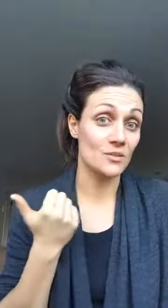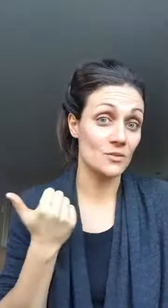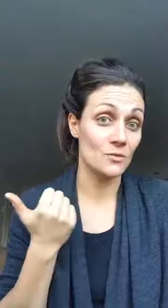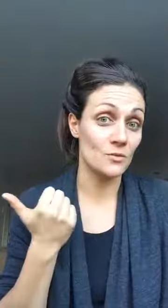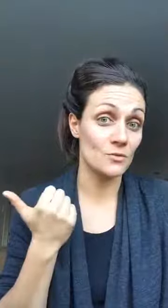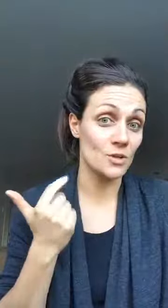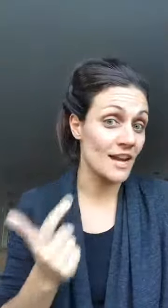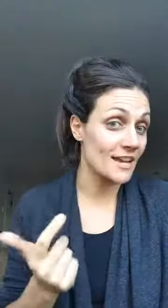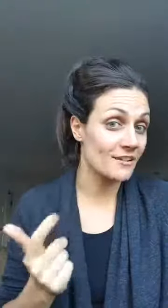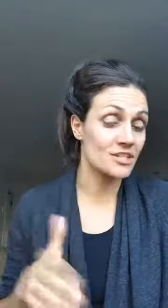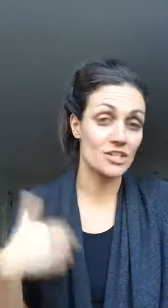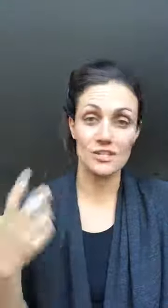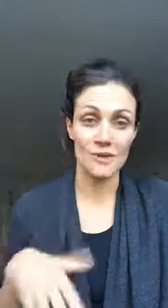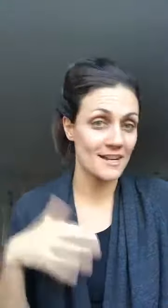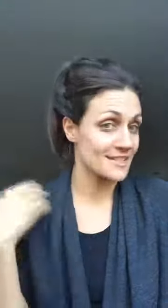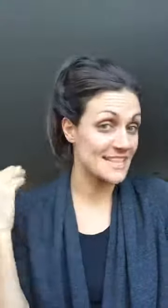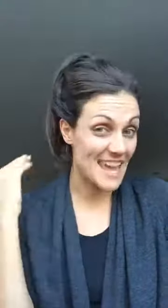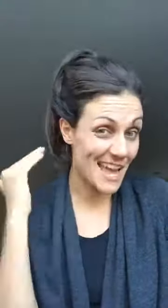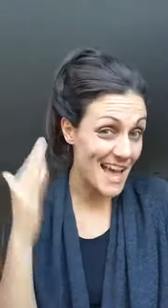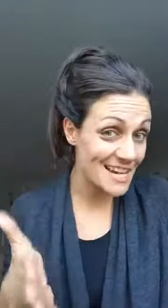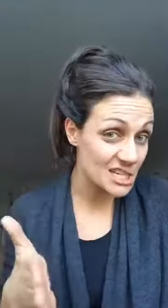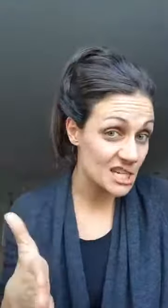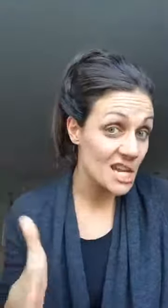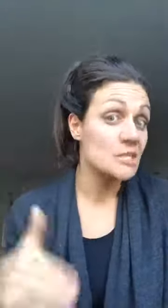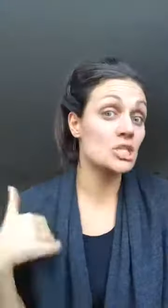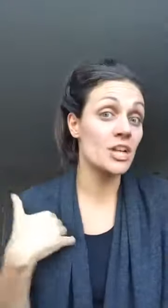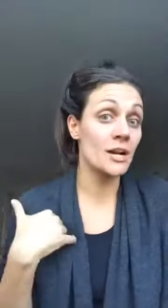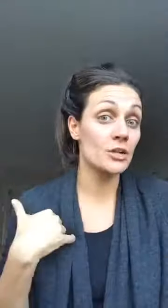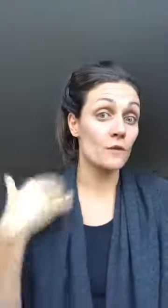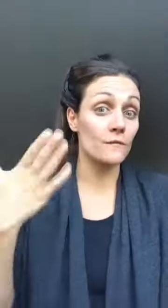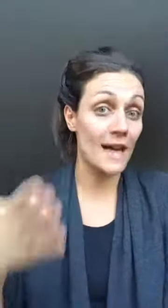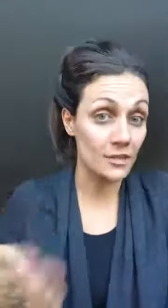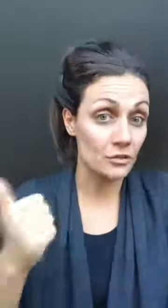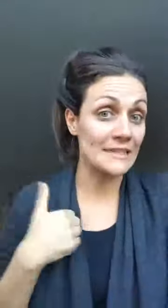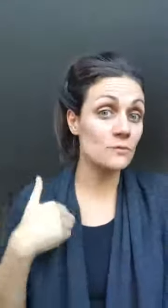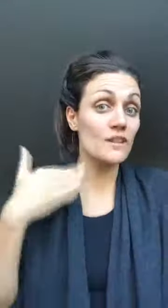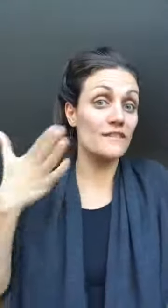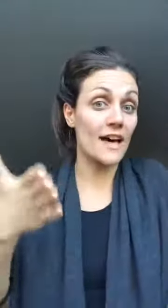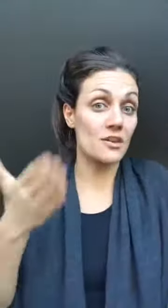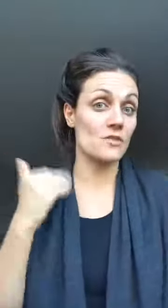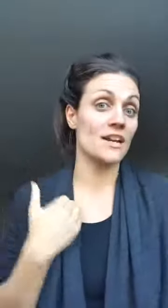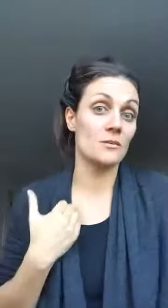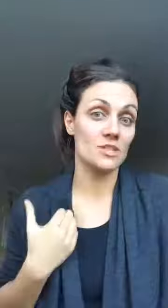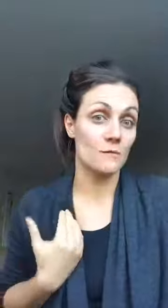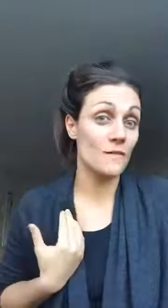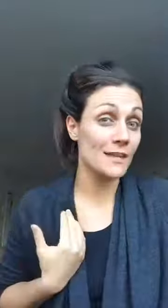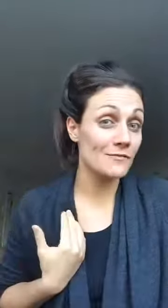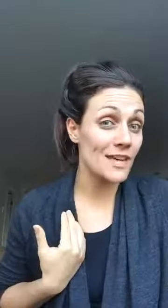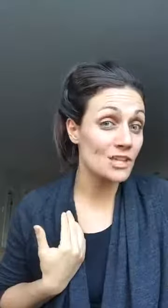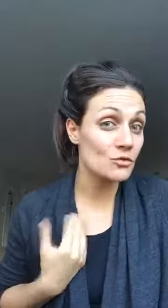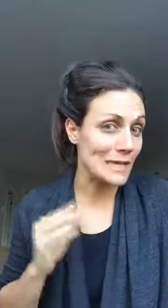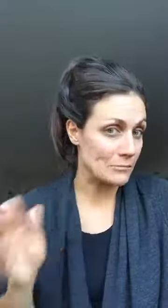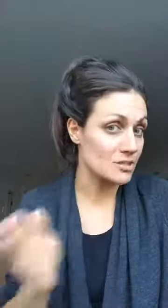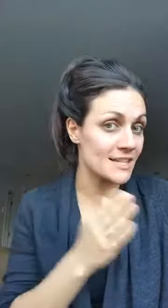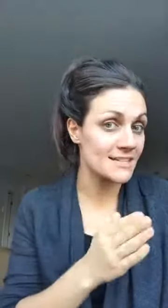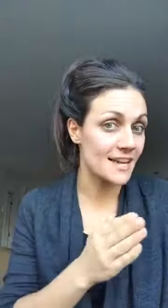try it out is just to practice take action share your value lead with value 90 value 10 sell